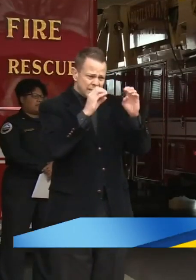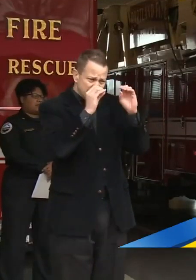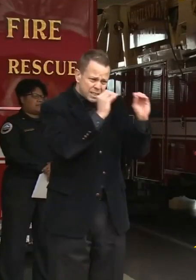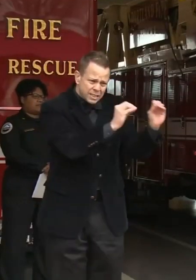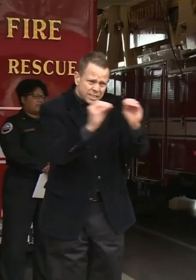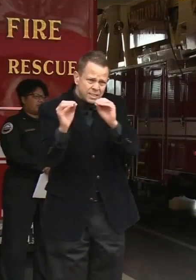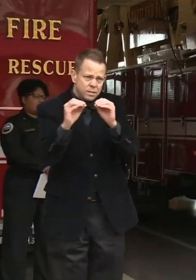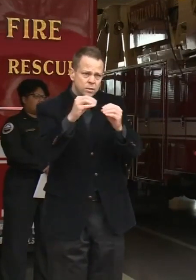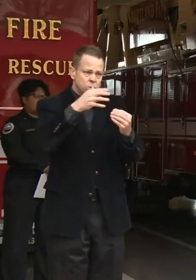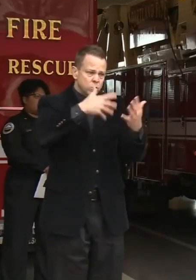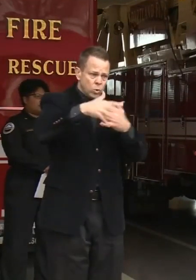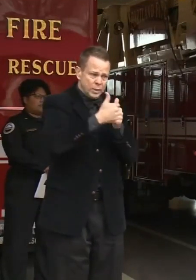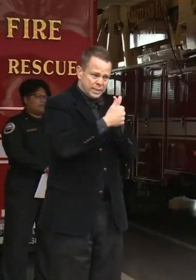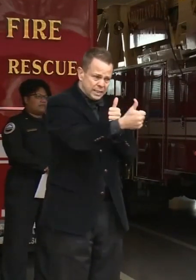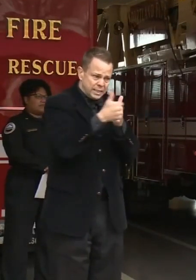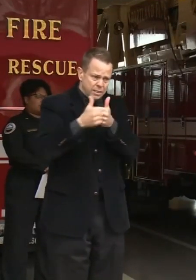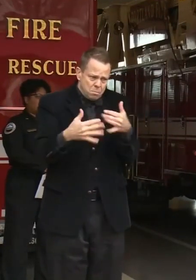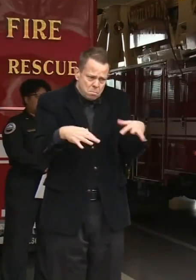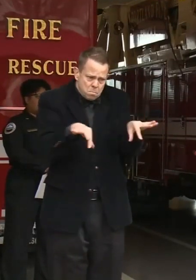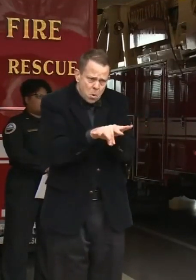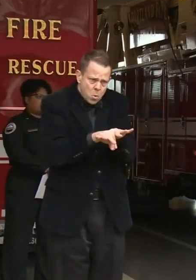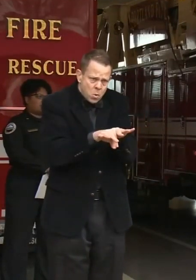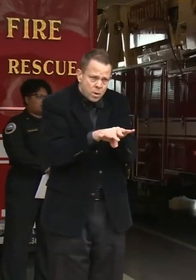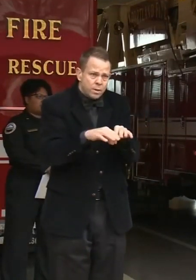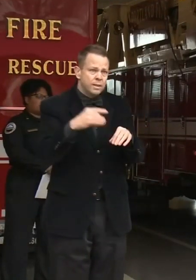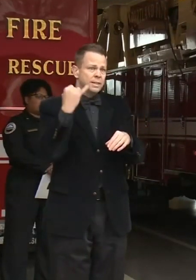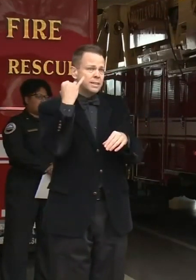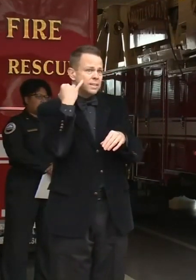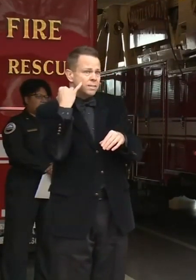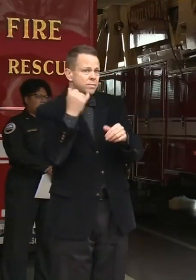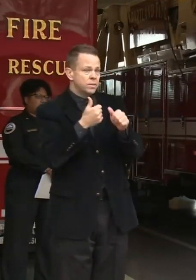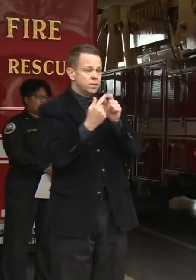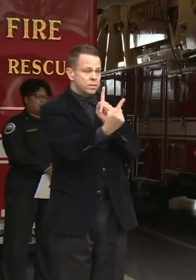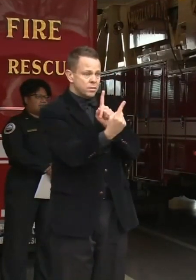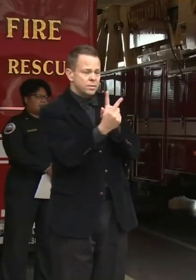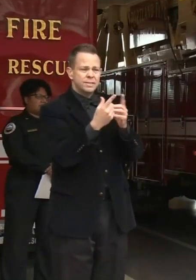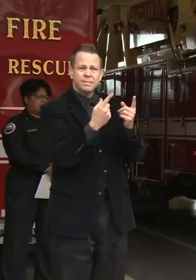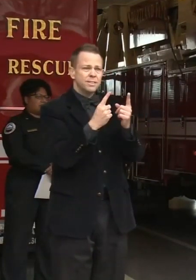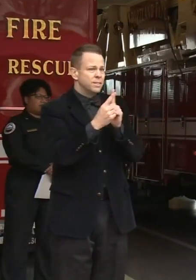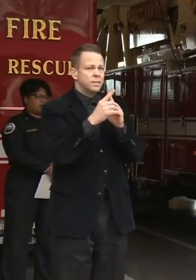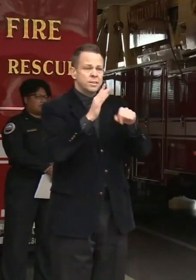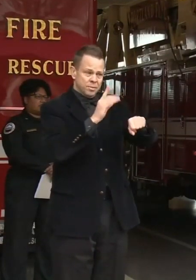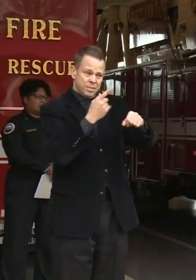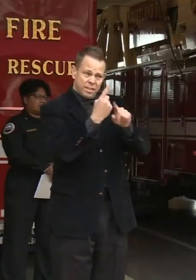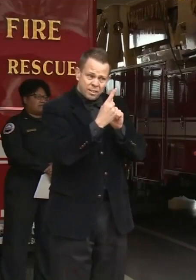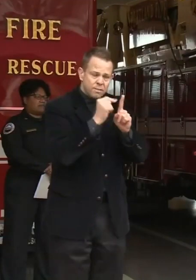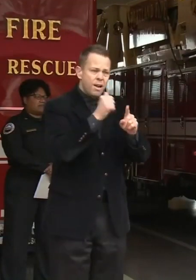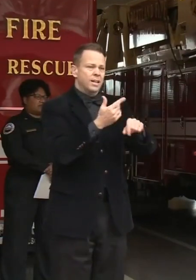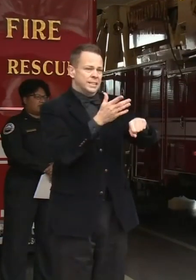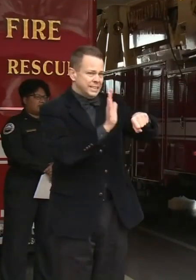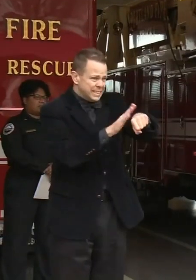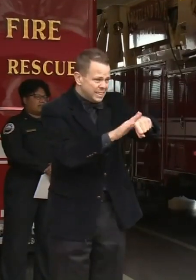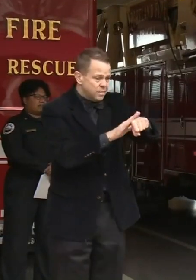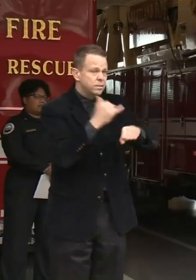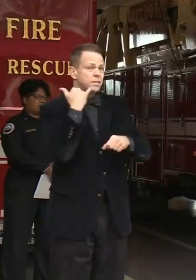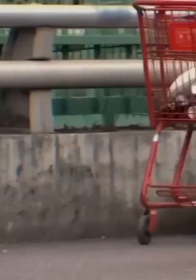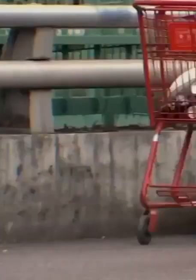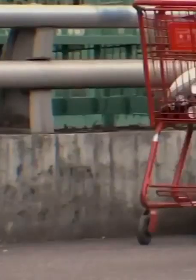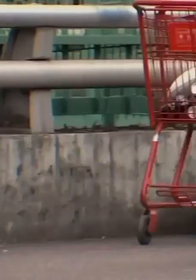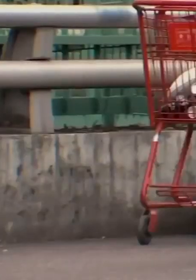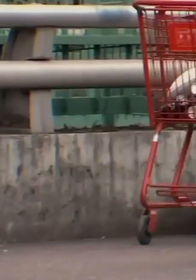guidelines. We will issue warnings if community members comply, but if necessary, we will issue criminal citations for noncompliance.